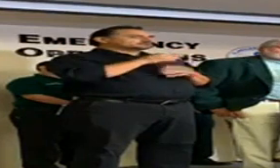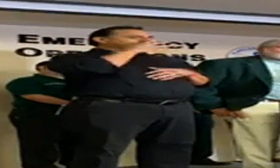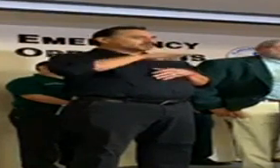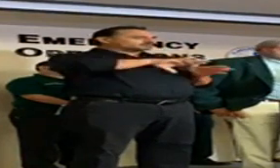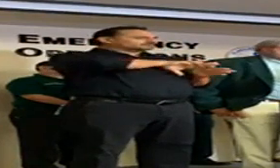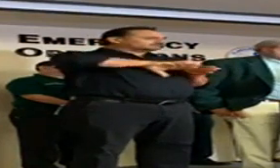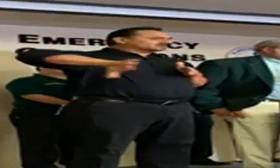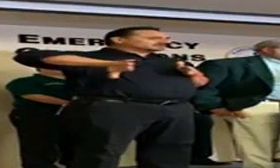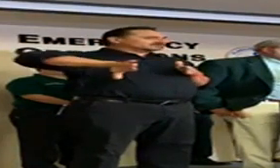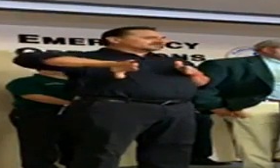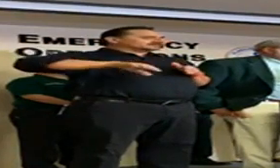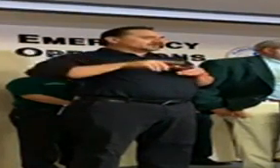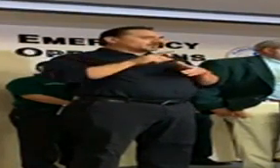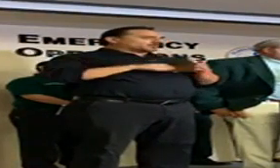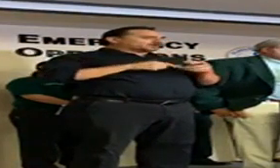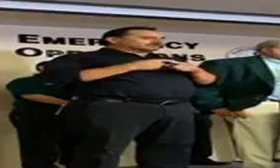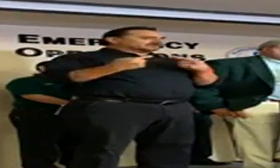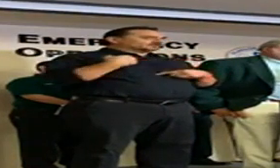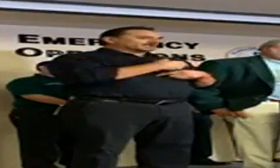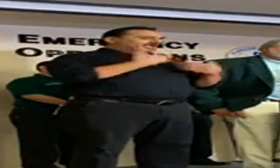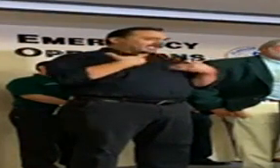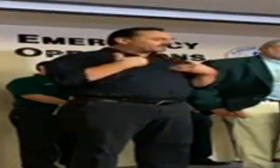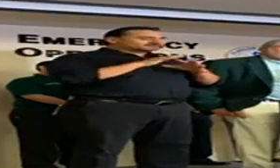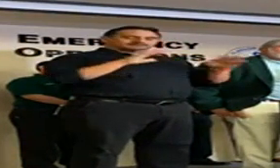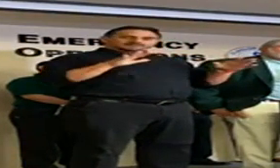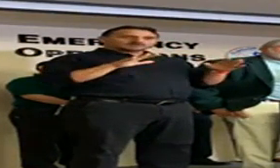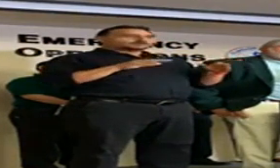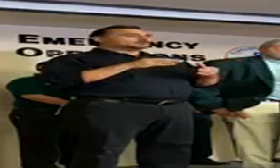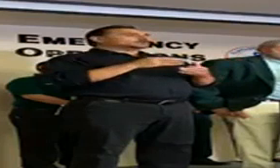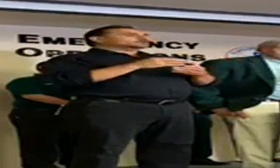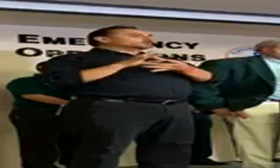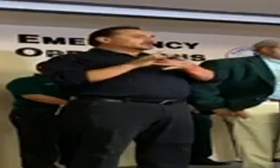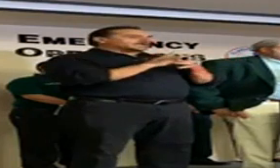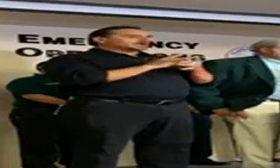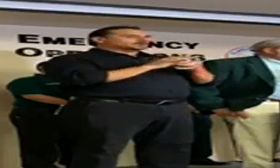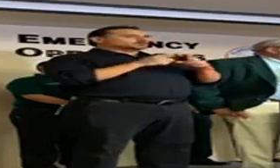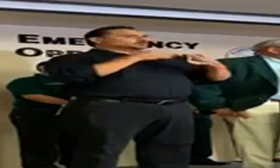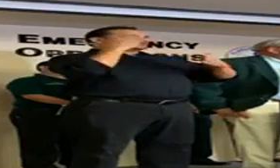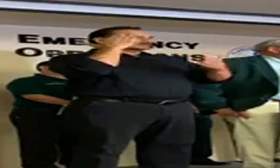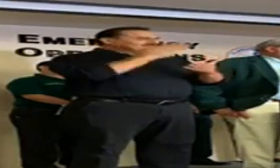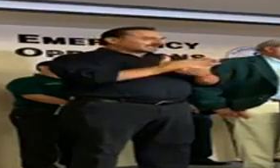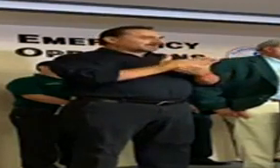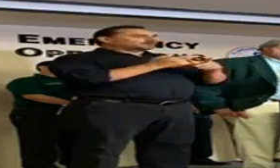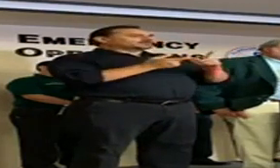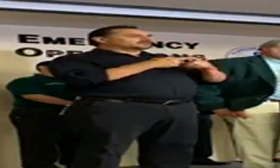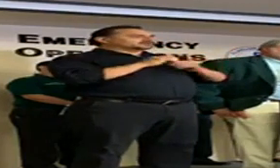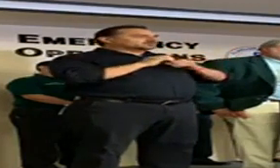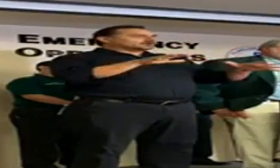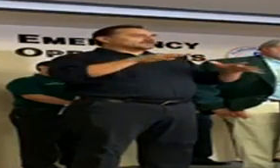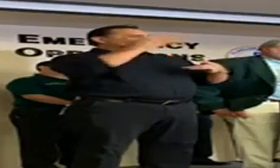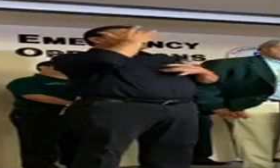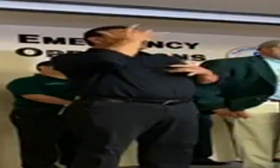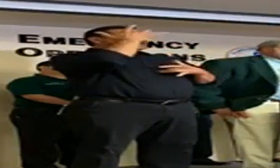and unite for the purpose of stopping the spread of this potentially devastating disease.